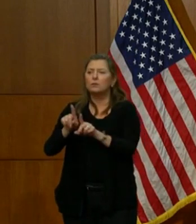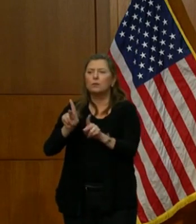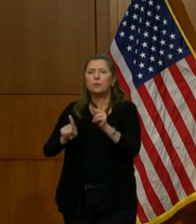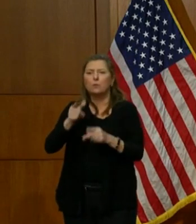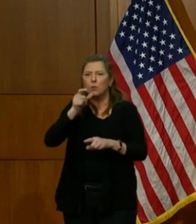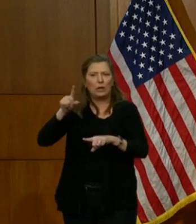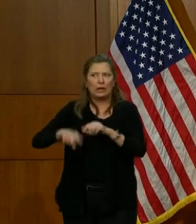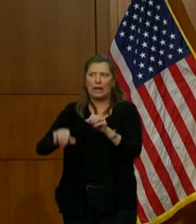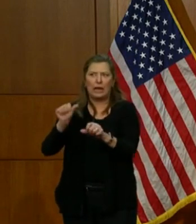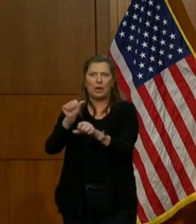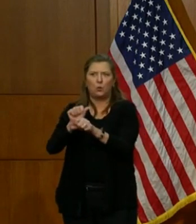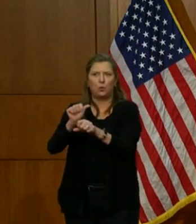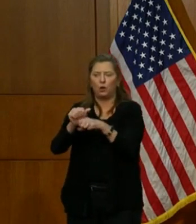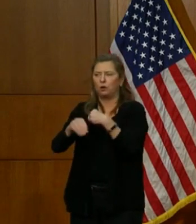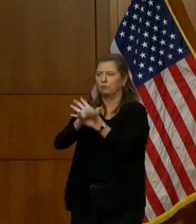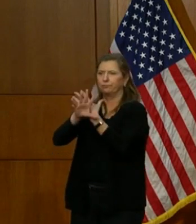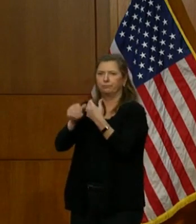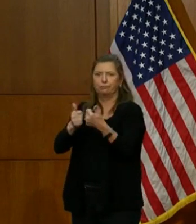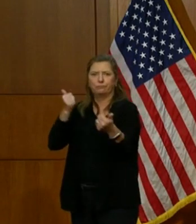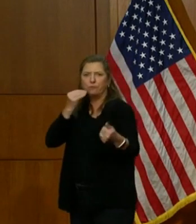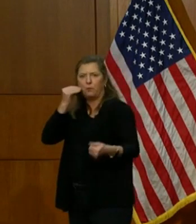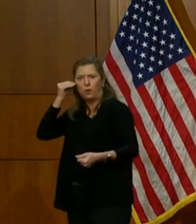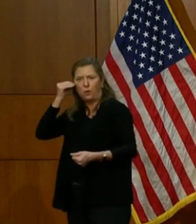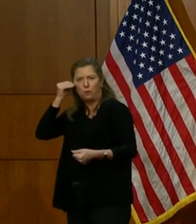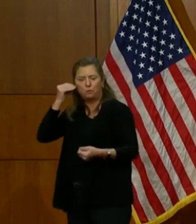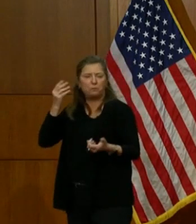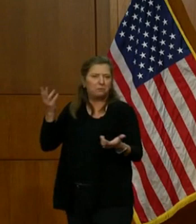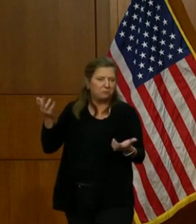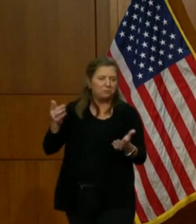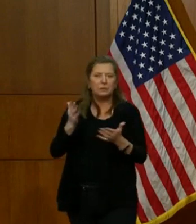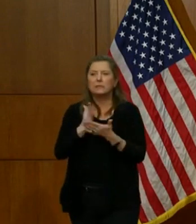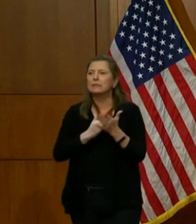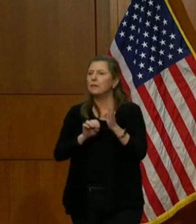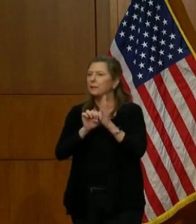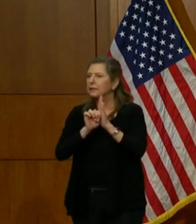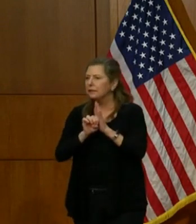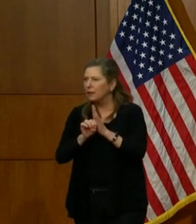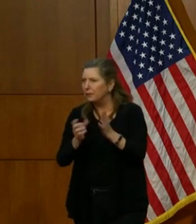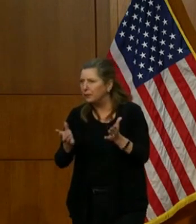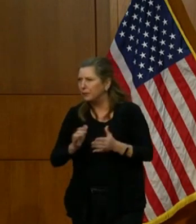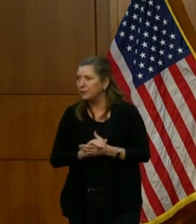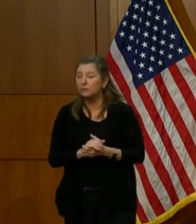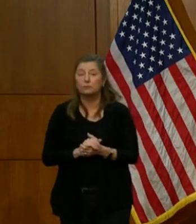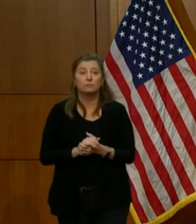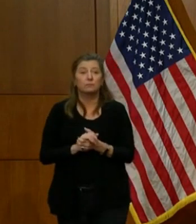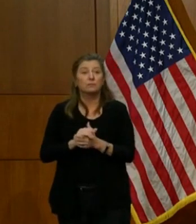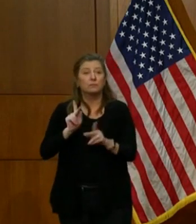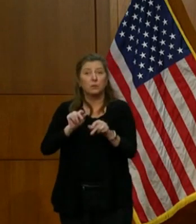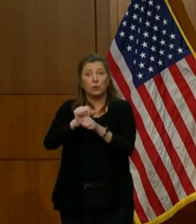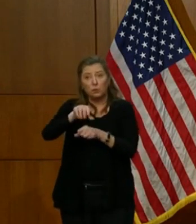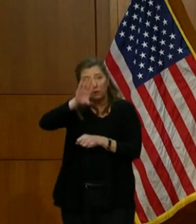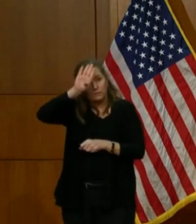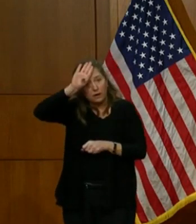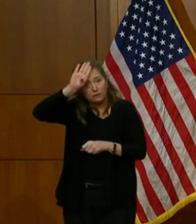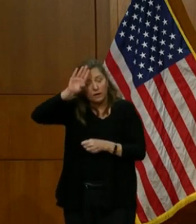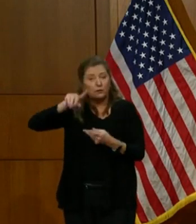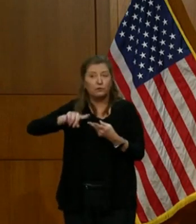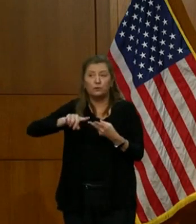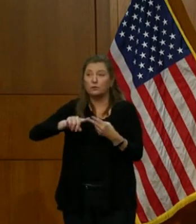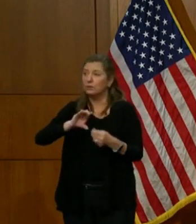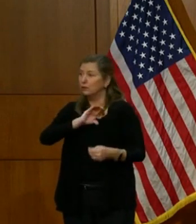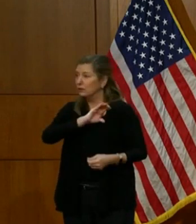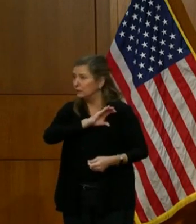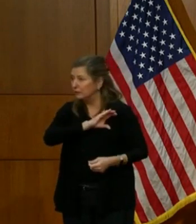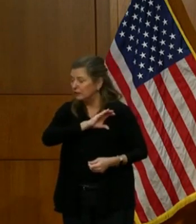work remotely. So let me give you just a few examples. These are firefighters. These are